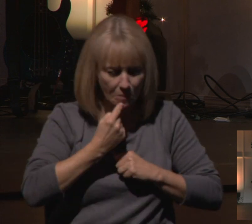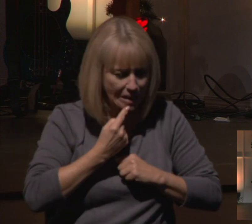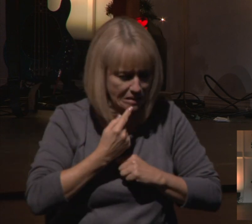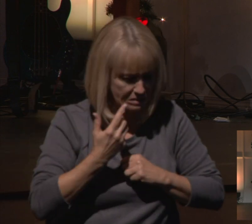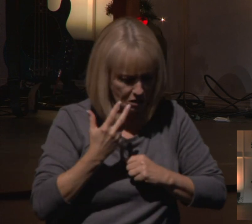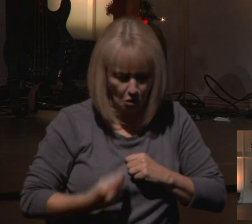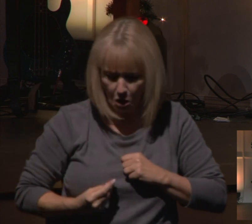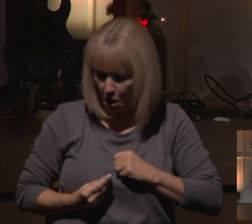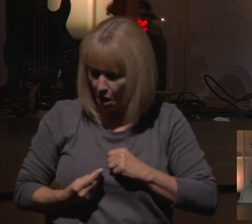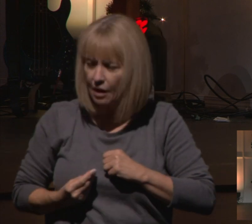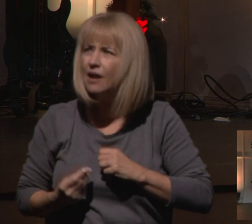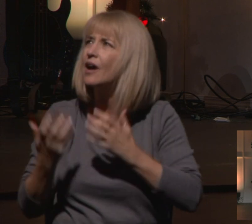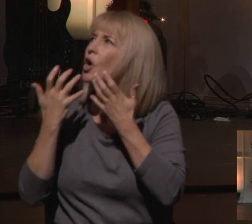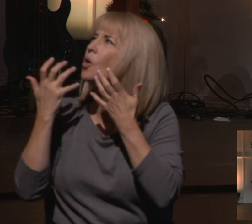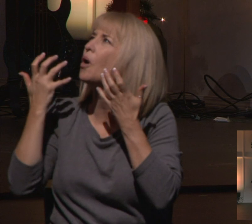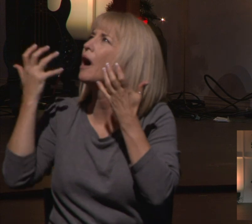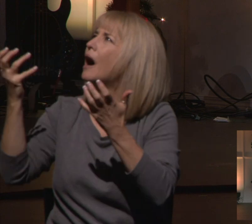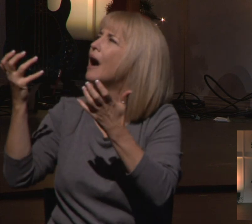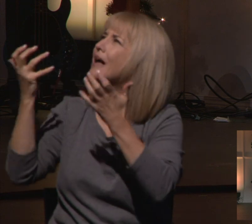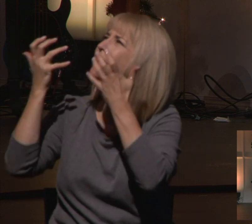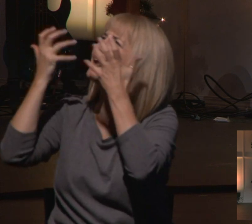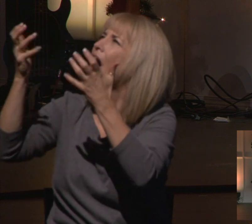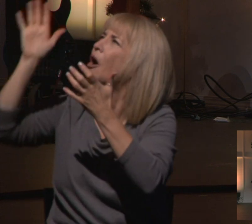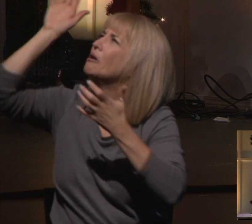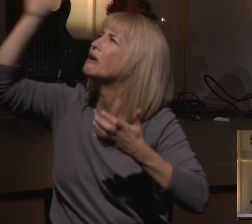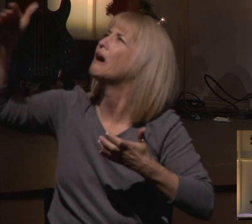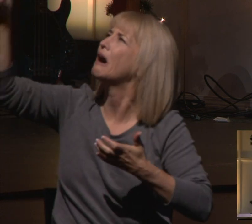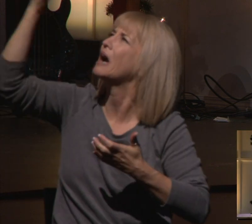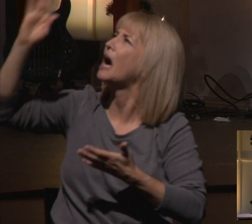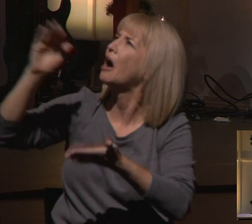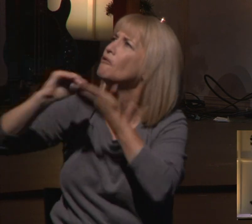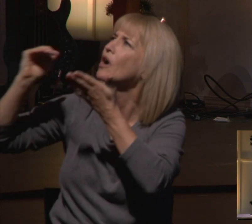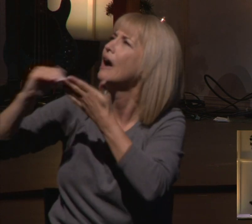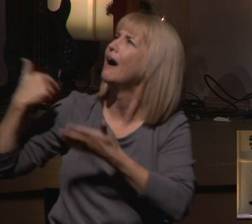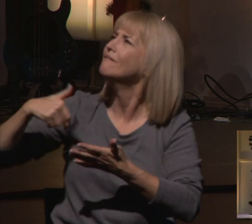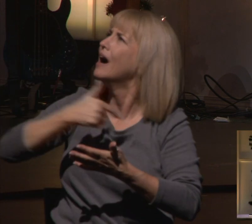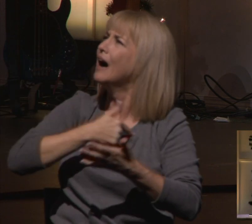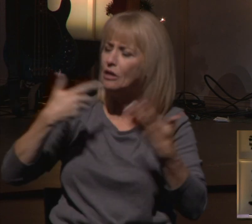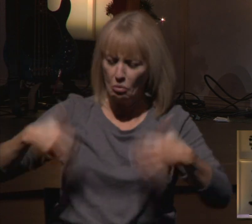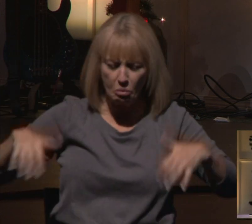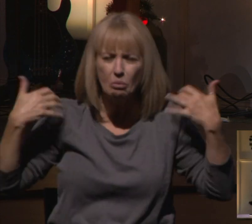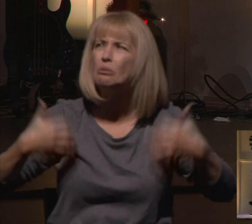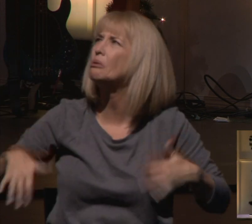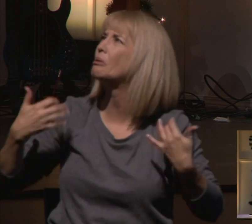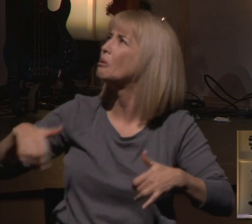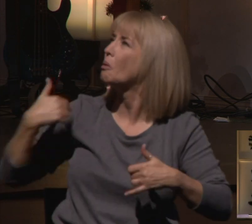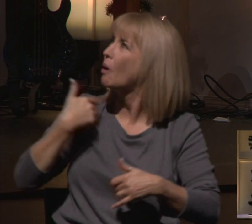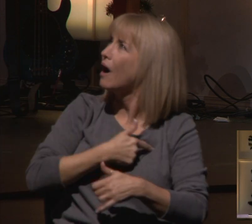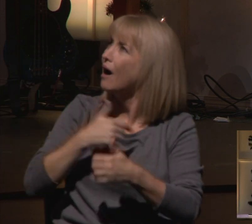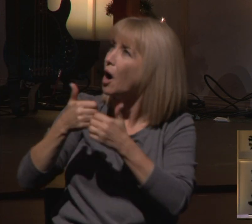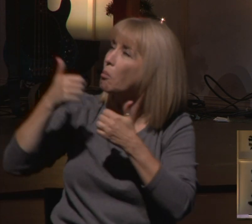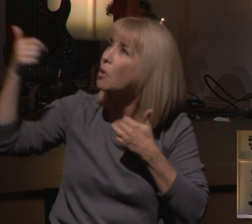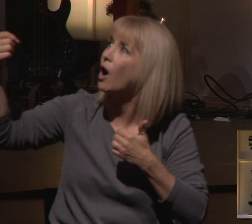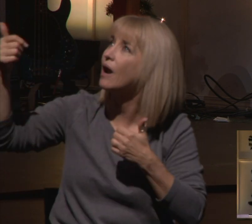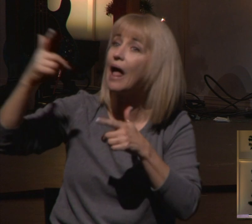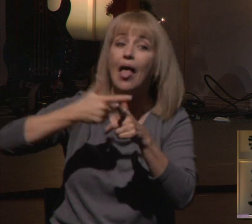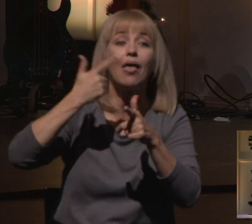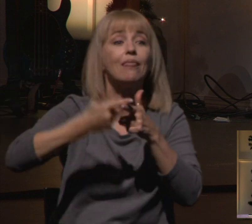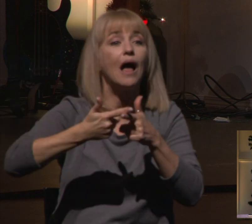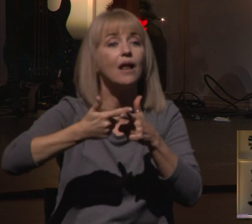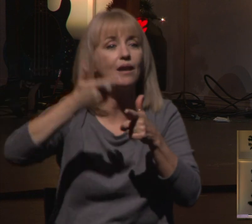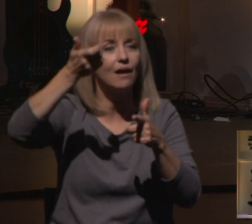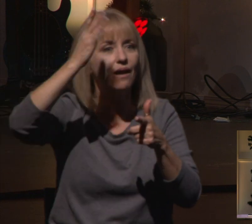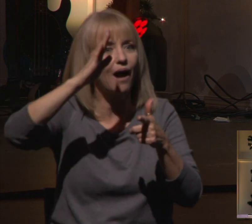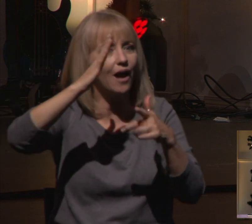There's this crying out, and there's this wailing for God to forgive them of their sins, of abandoning him, and then God calls them back home.